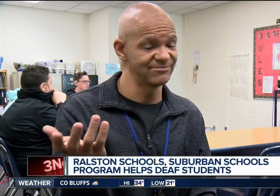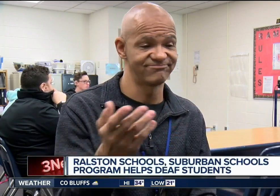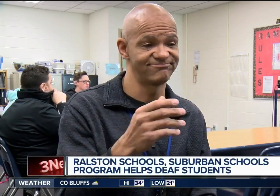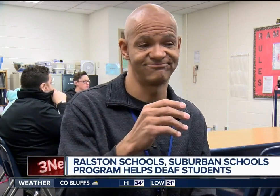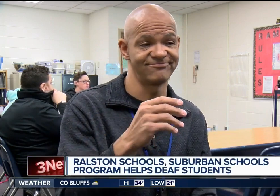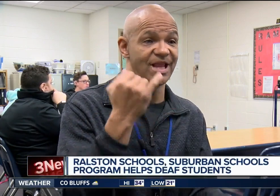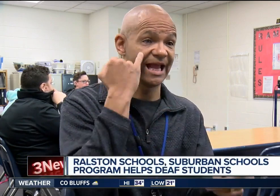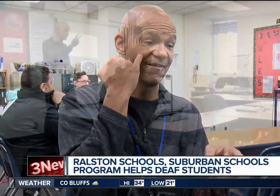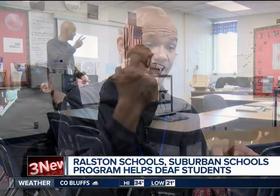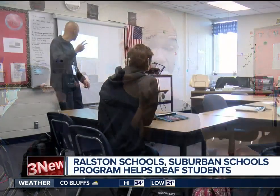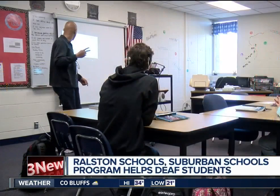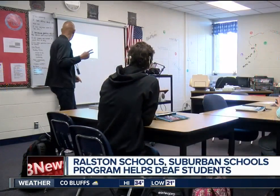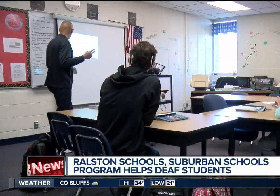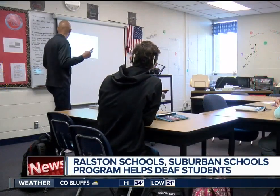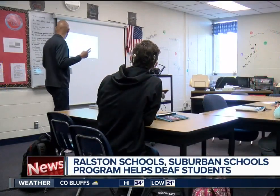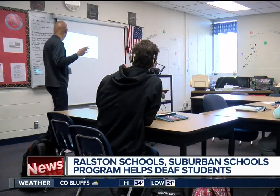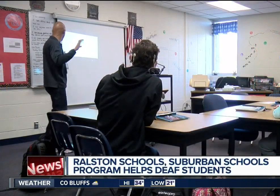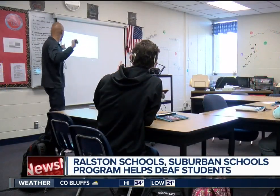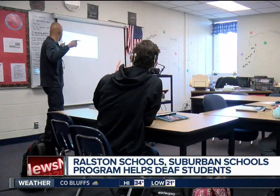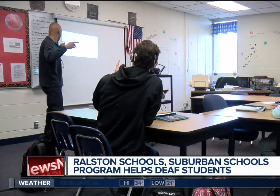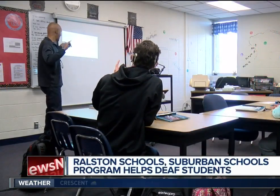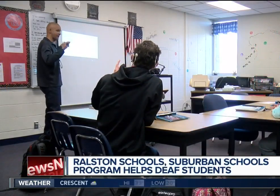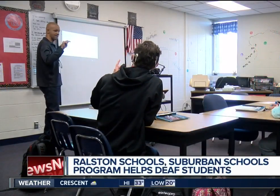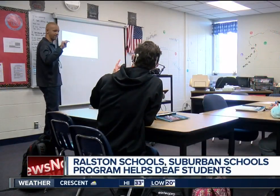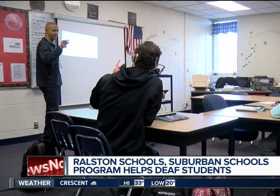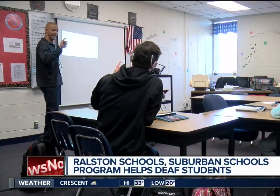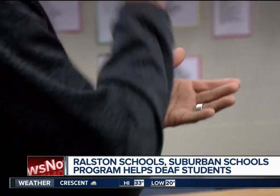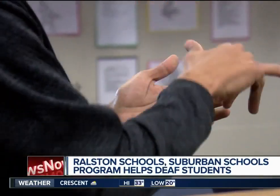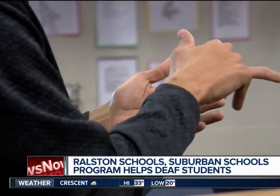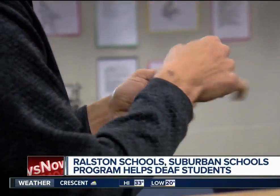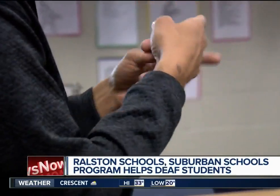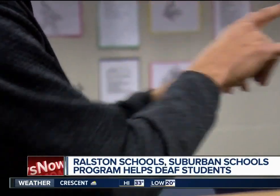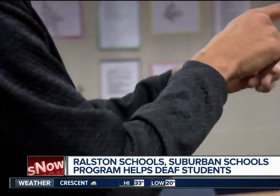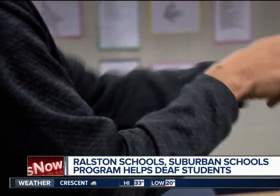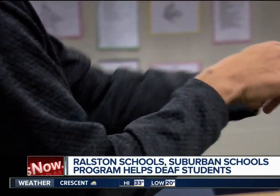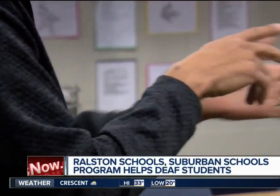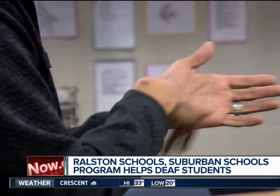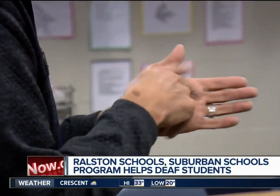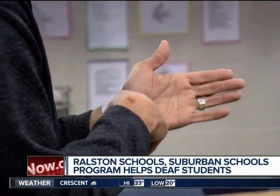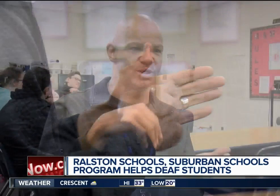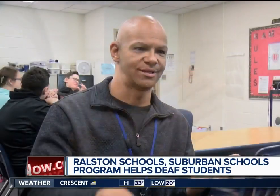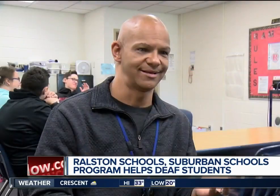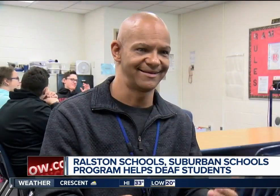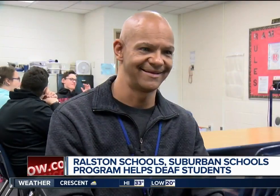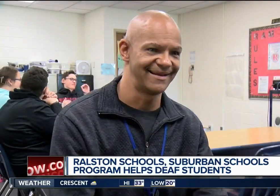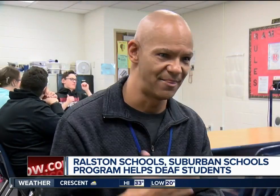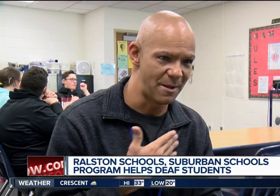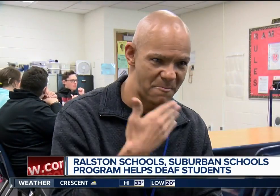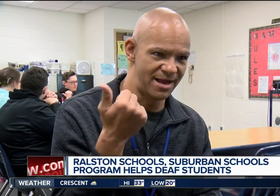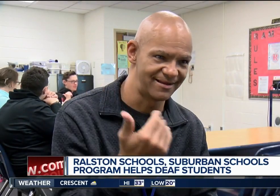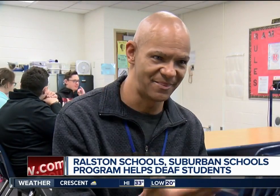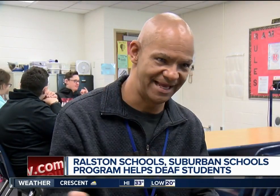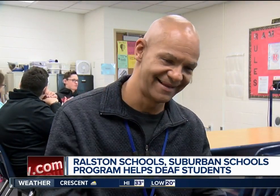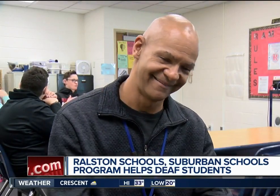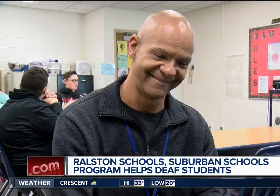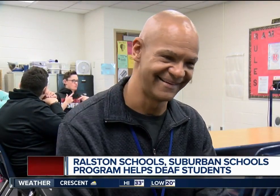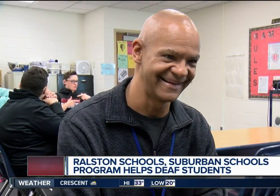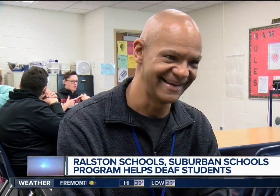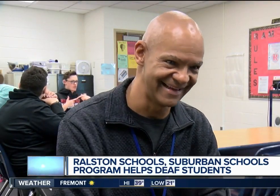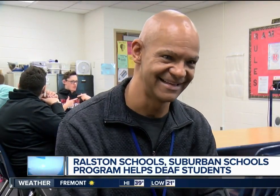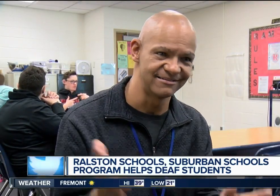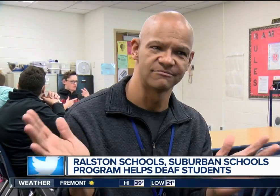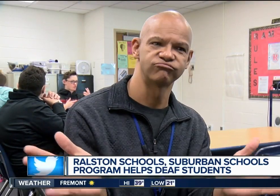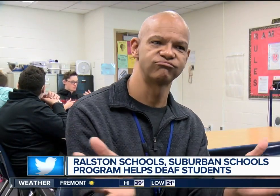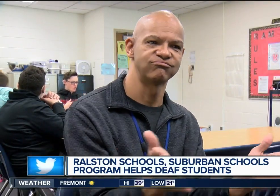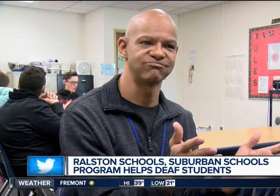It feels, they feel better. William Jeffrey teaches students through his own experiences. The interaction with the students, that is